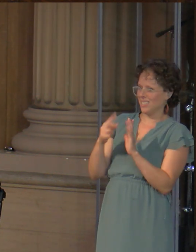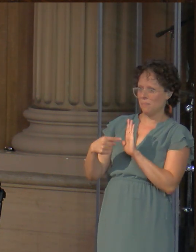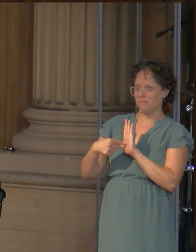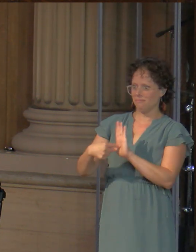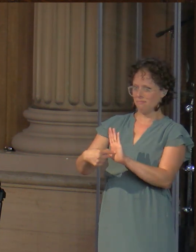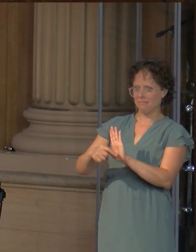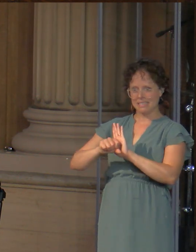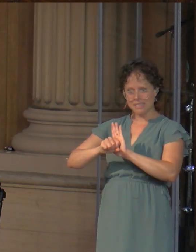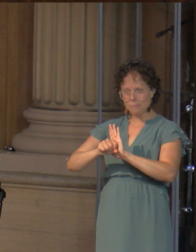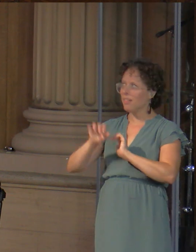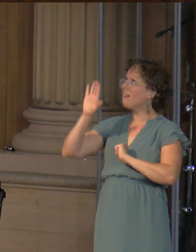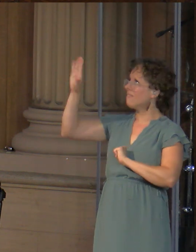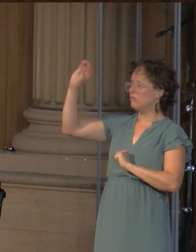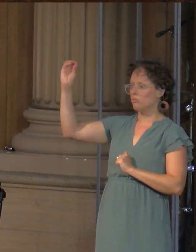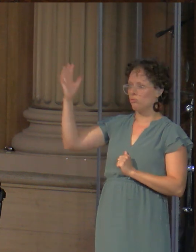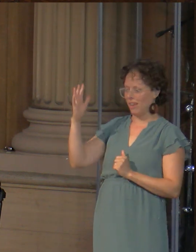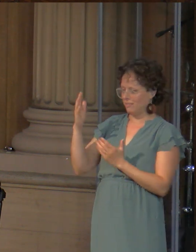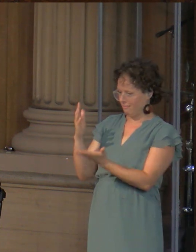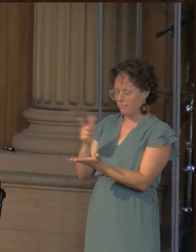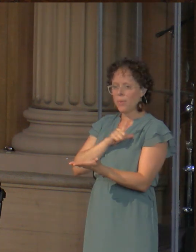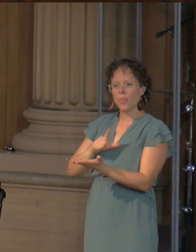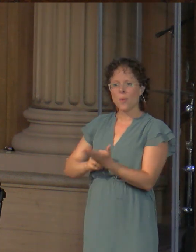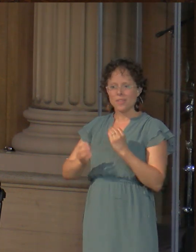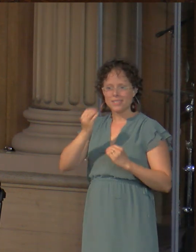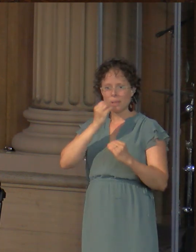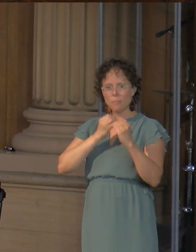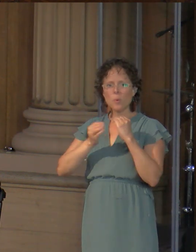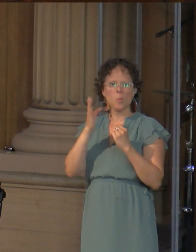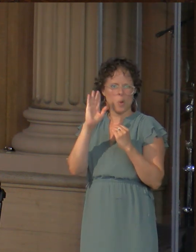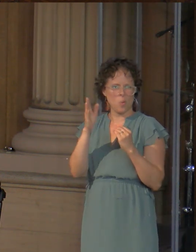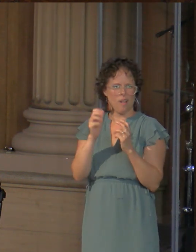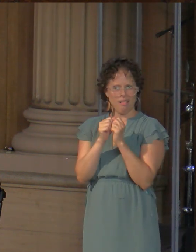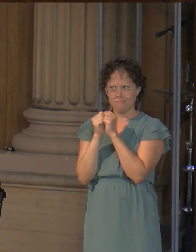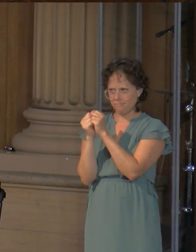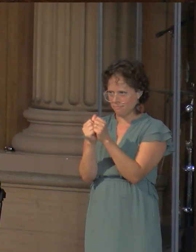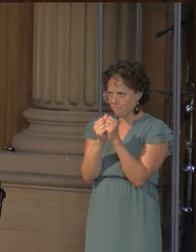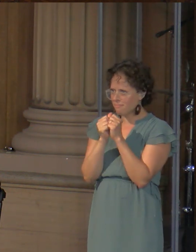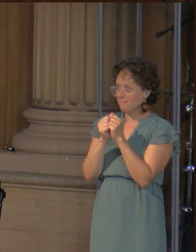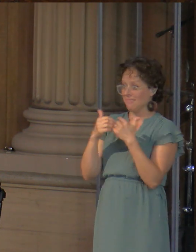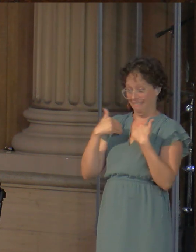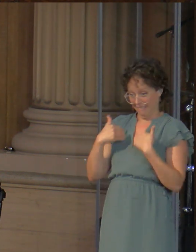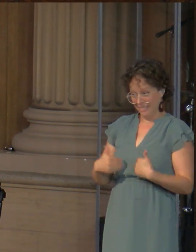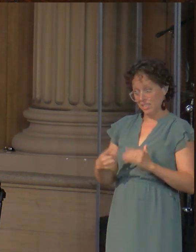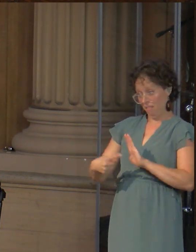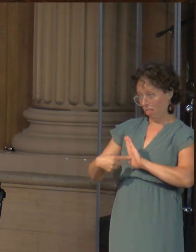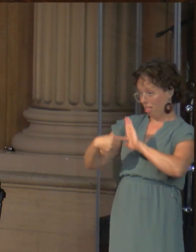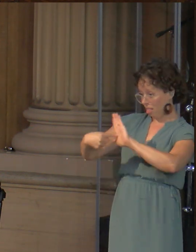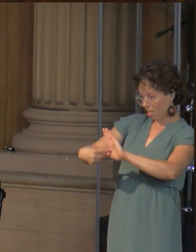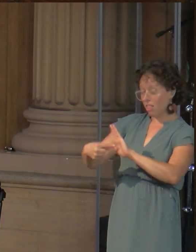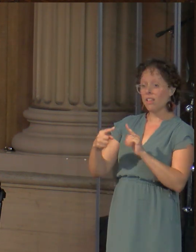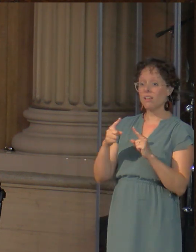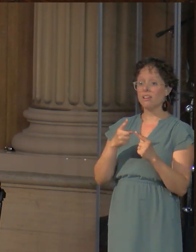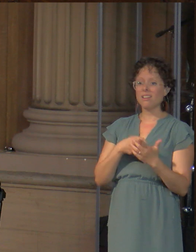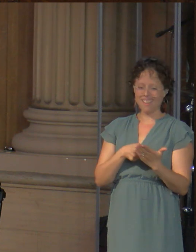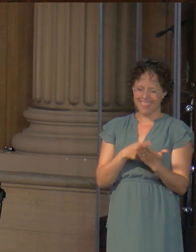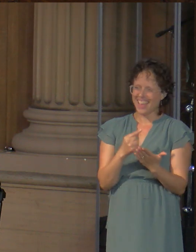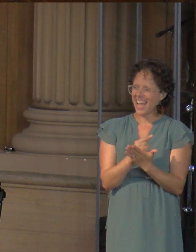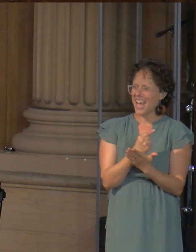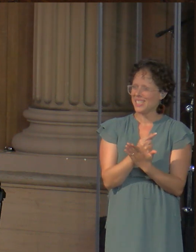These elements the Lord's Supper that we'll take together as Christians physically display what the Bible teaches us about the gospel. And the gospel of